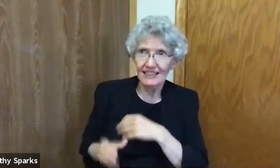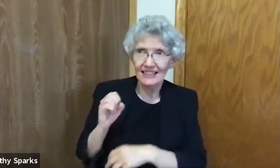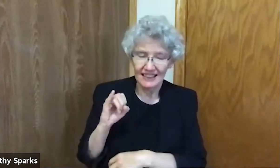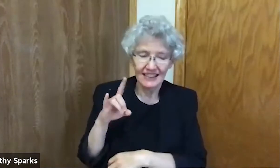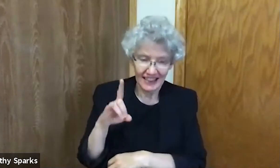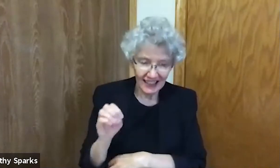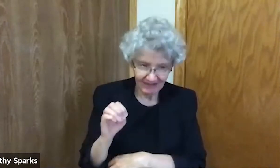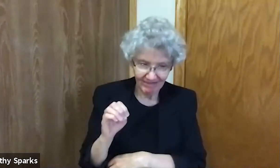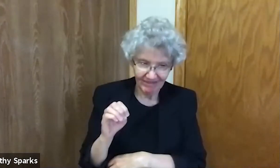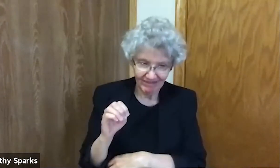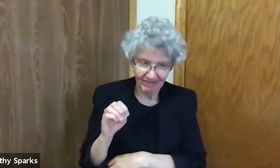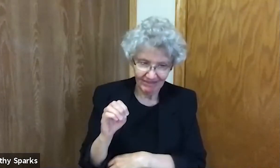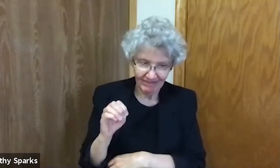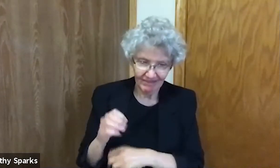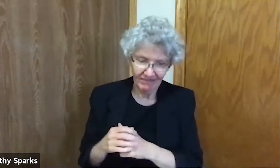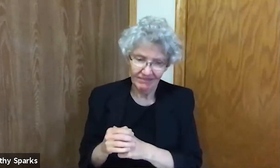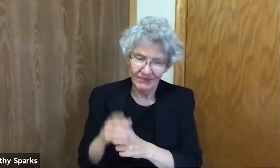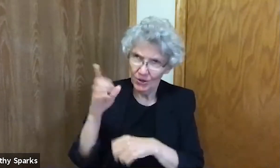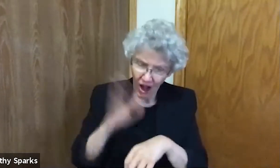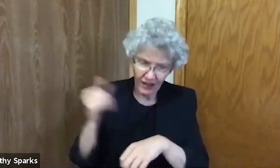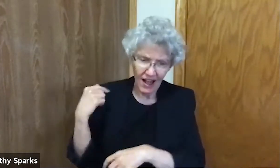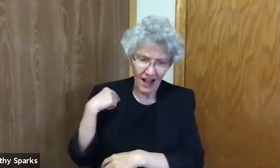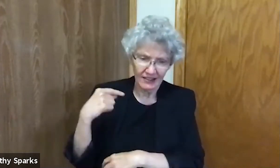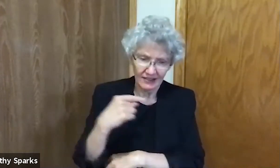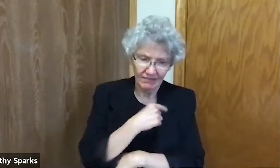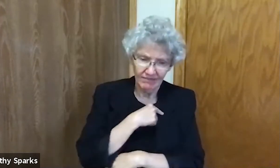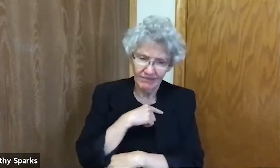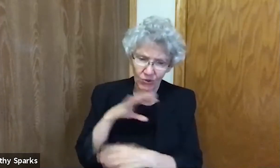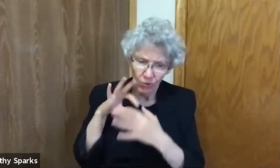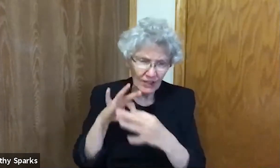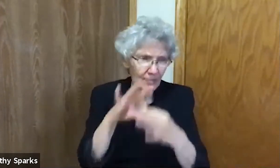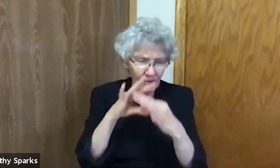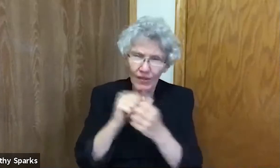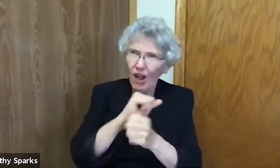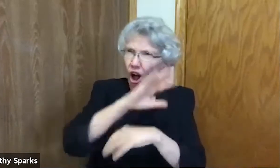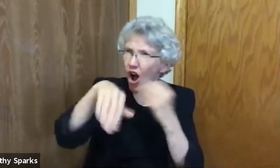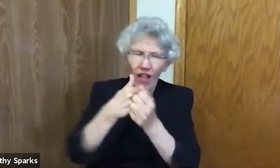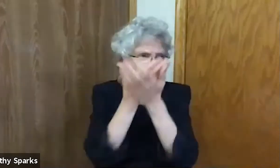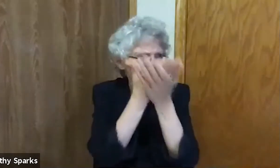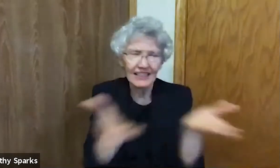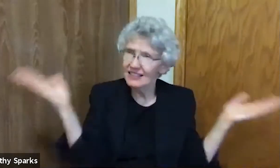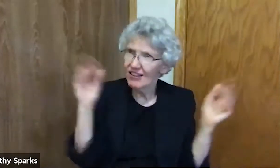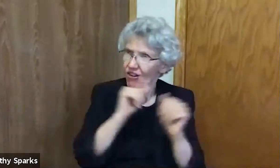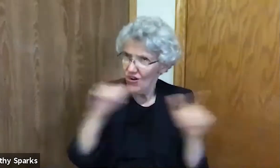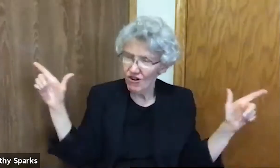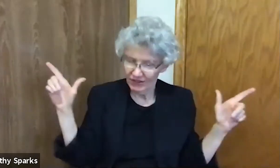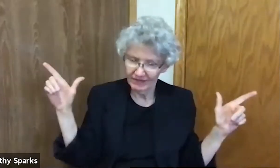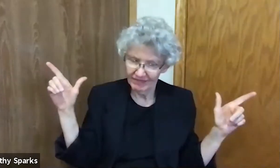God, you were creator. You have given us this place where we can succeed when we work side by side with you.